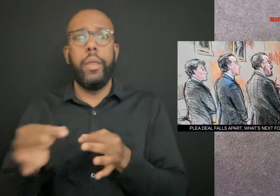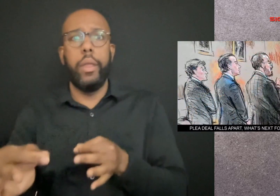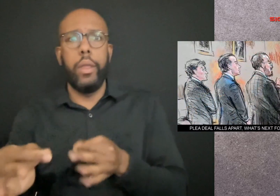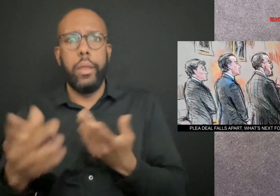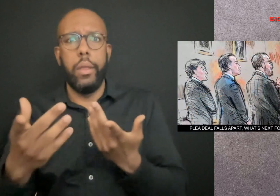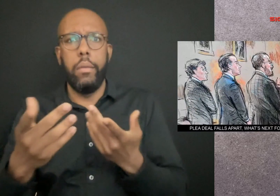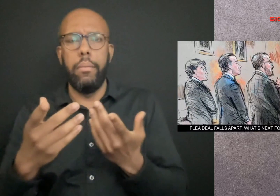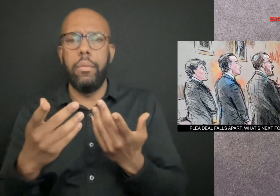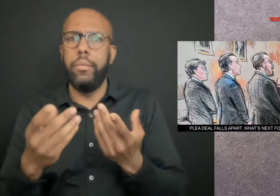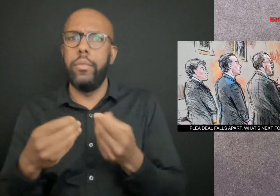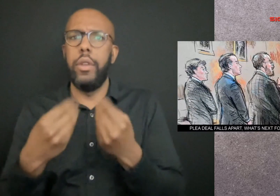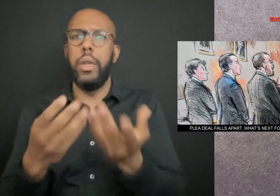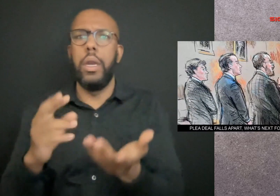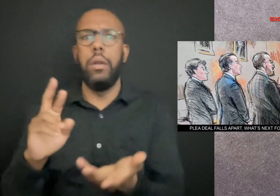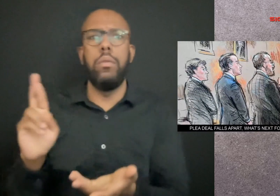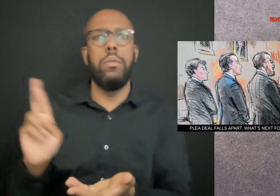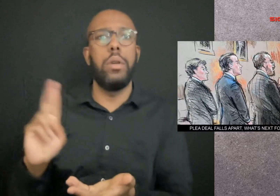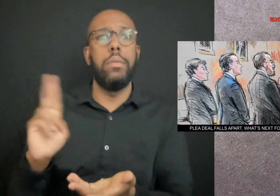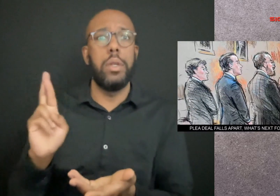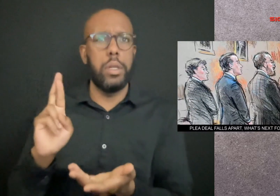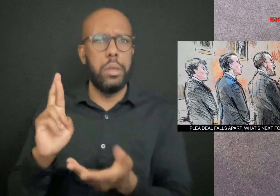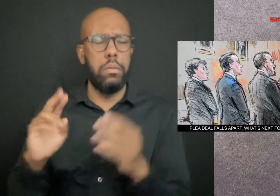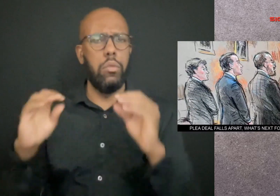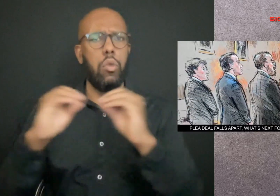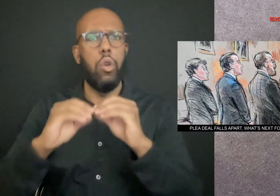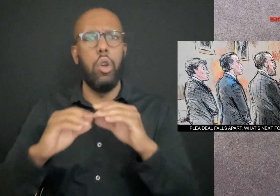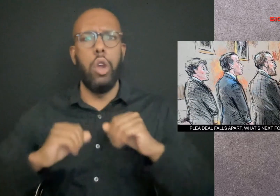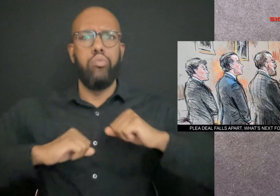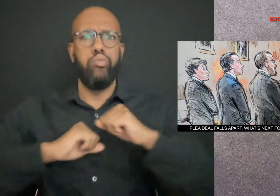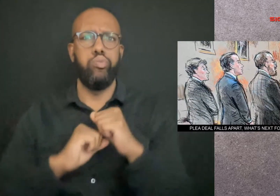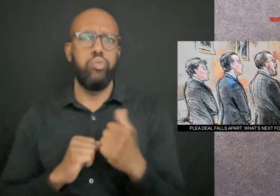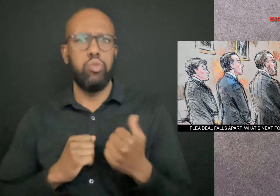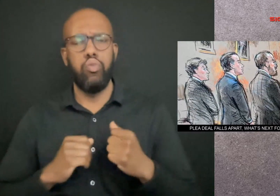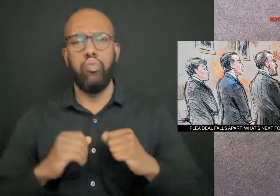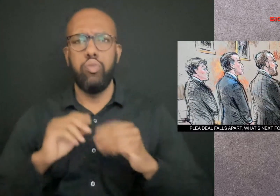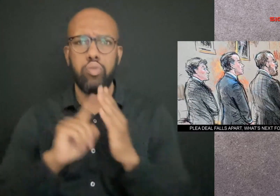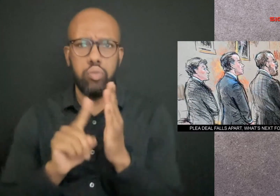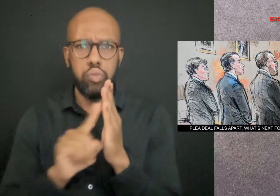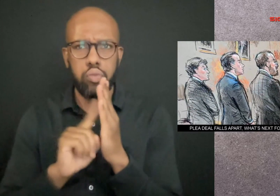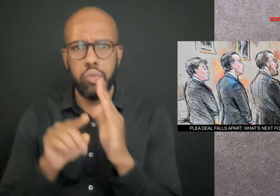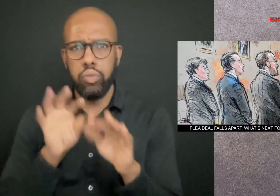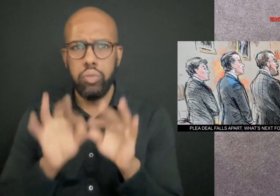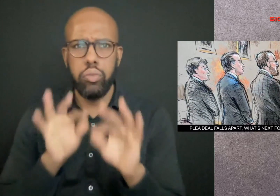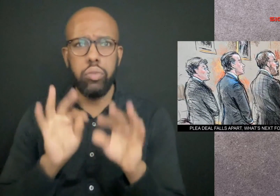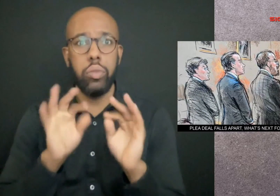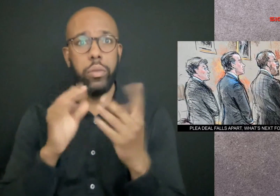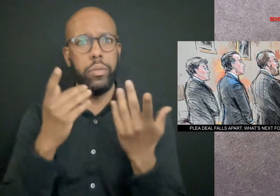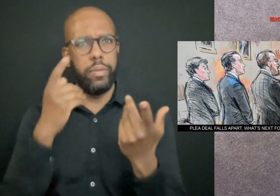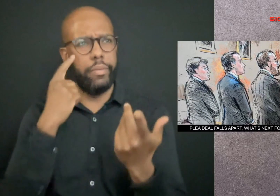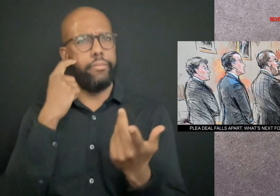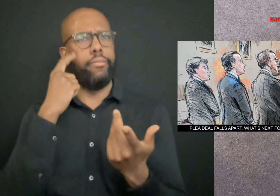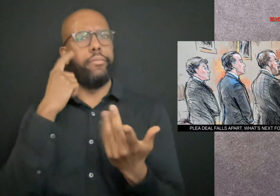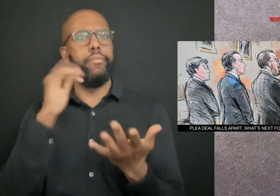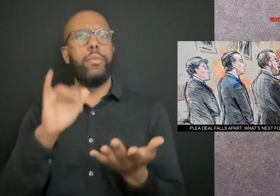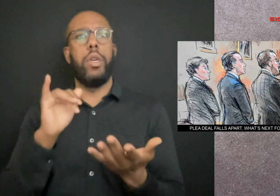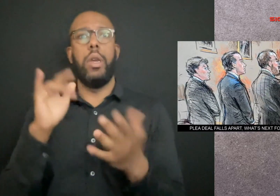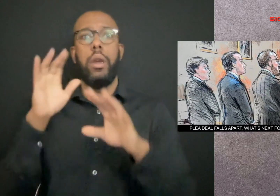The delay also gives Republicans more fuel to investigate what they believe are President Biden's